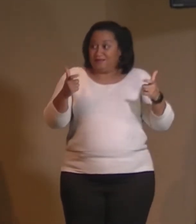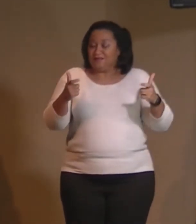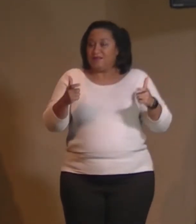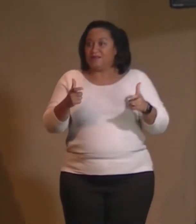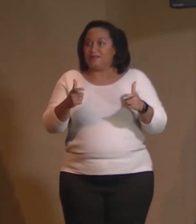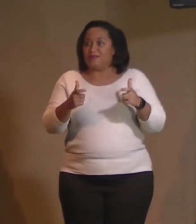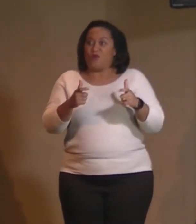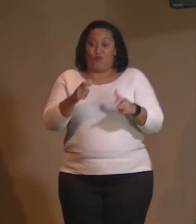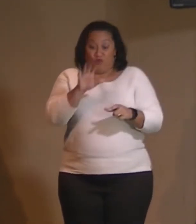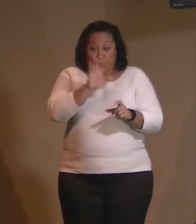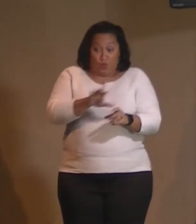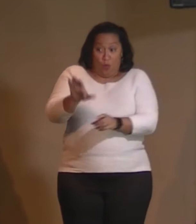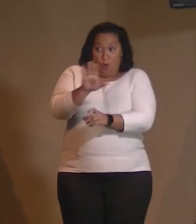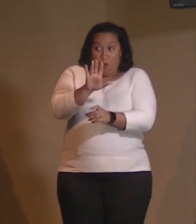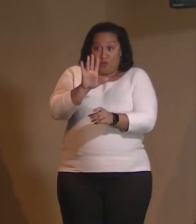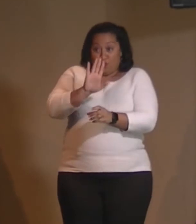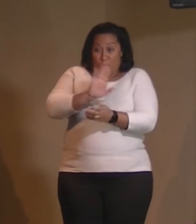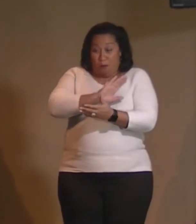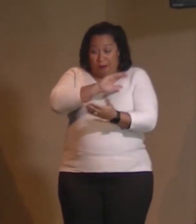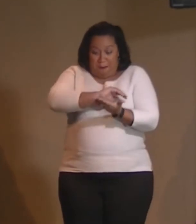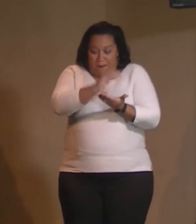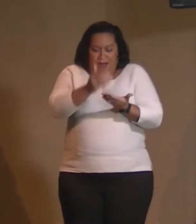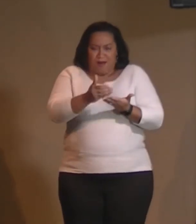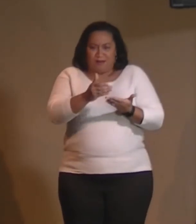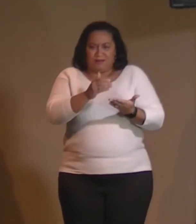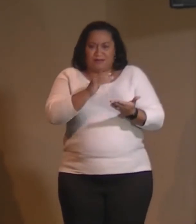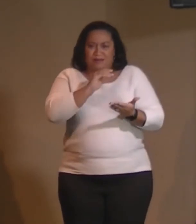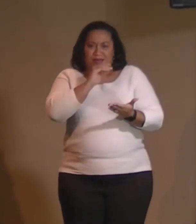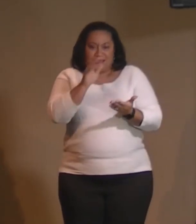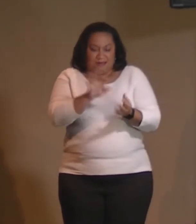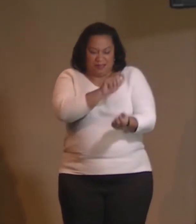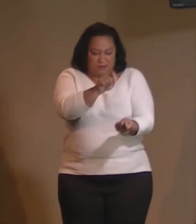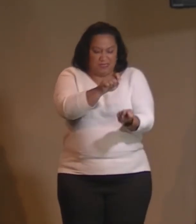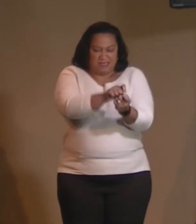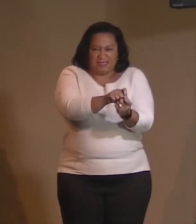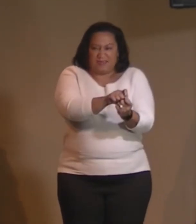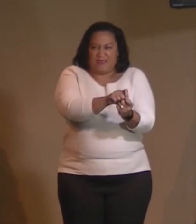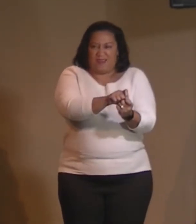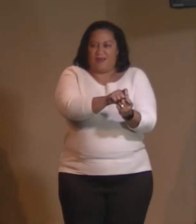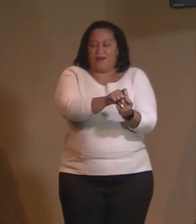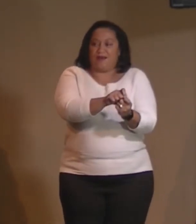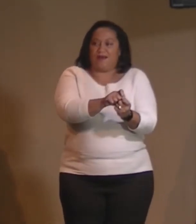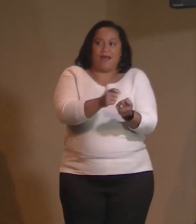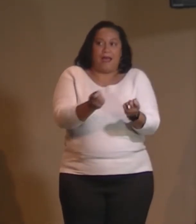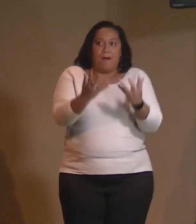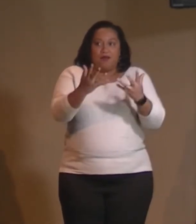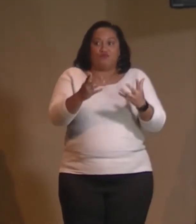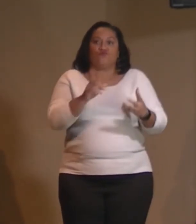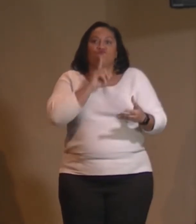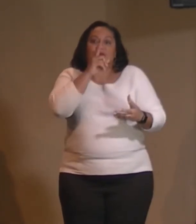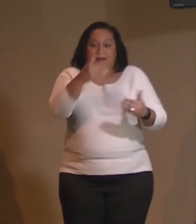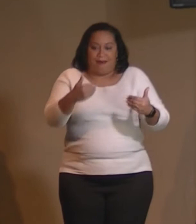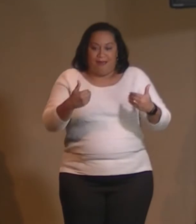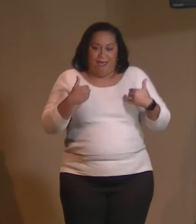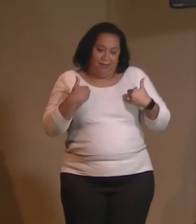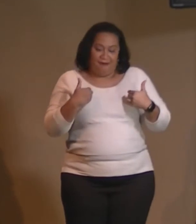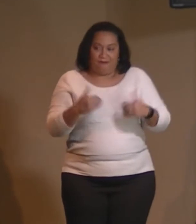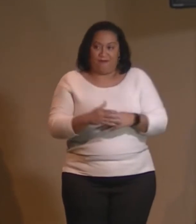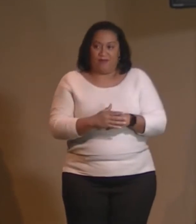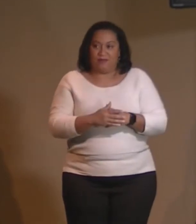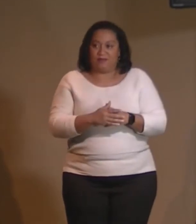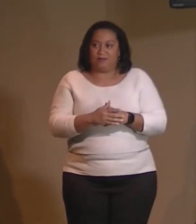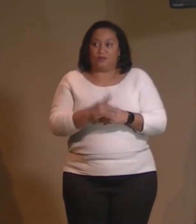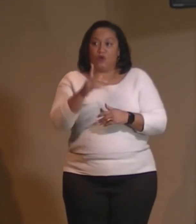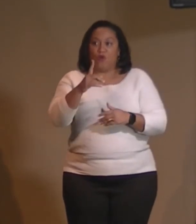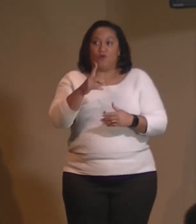then clearly the hundred doesn't quantify that my bank account is a hundred. No. Your bank account ultimately must